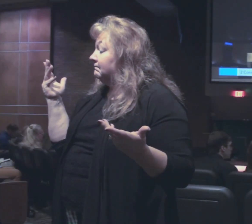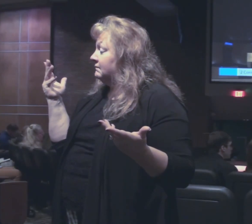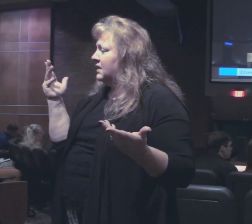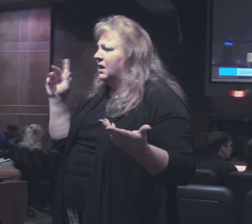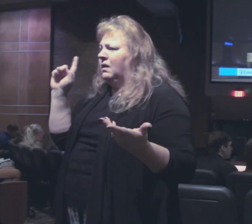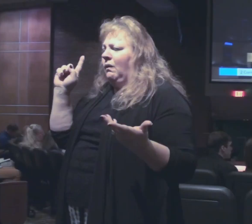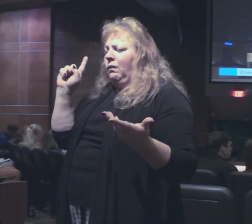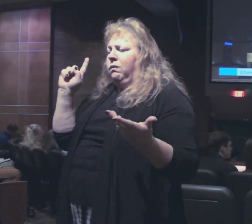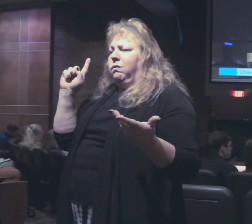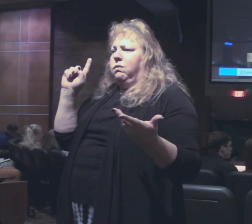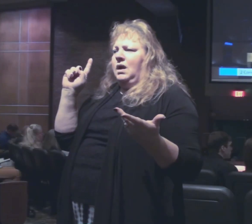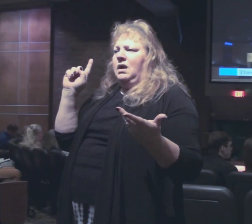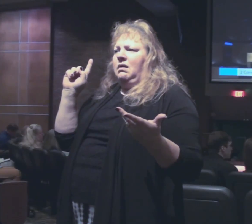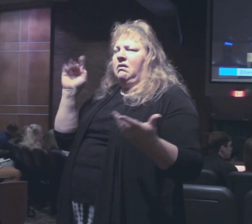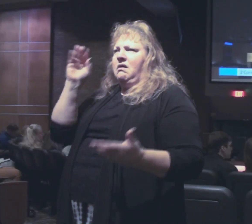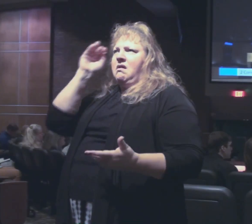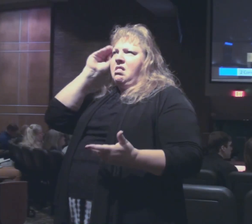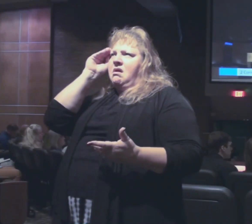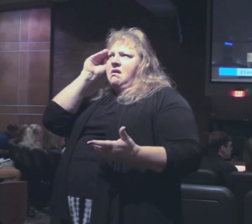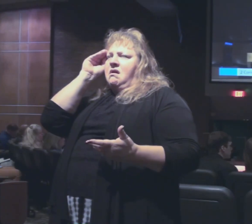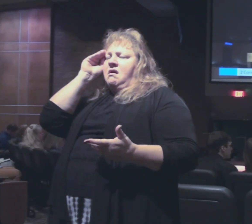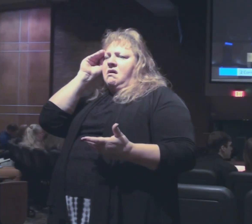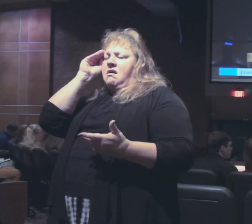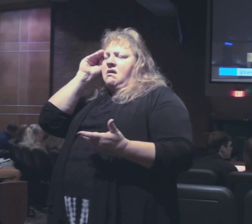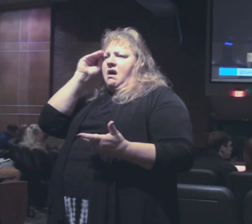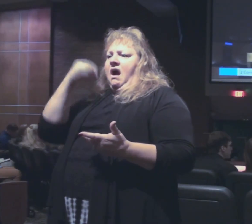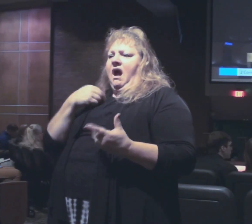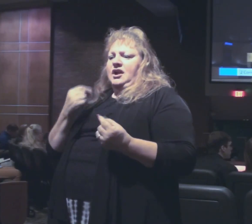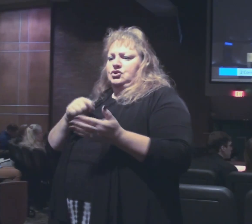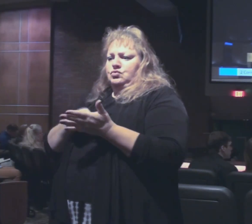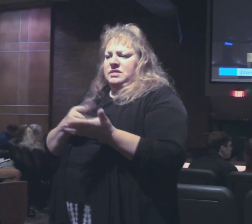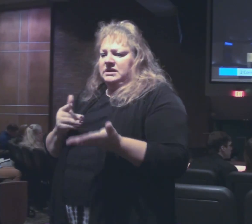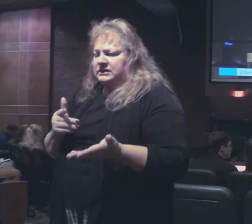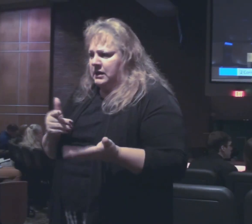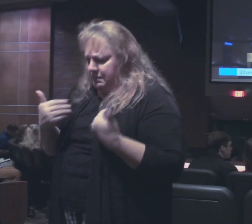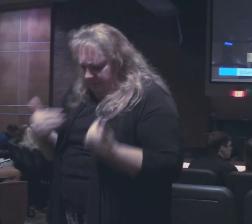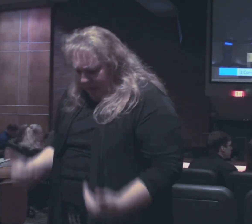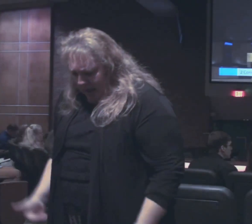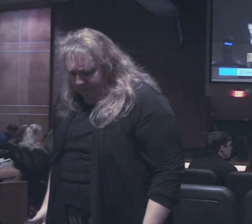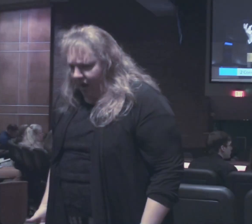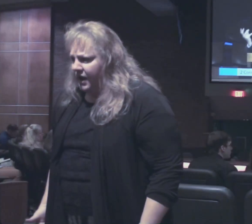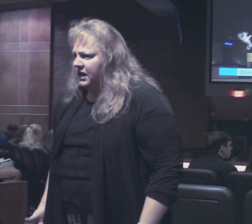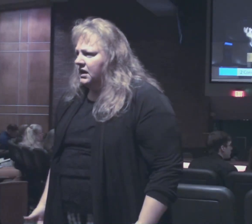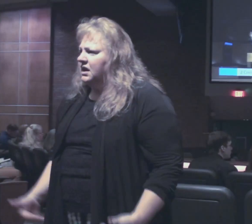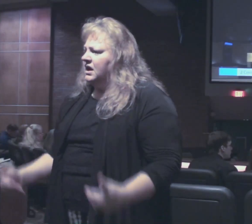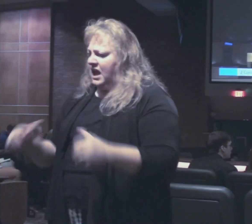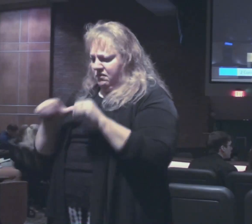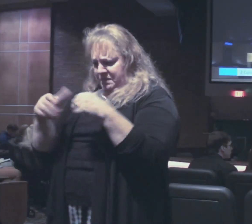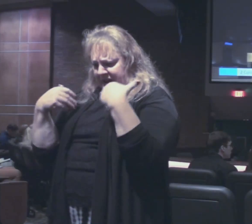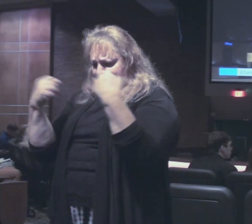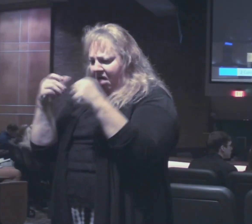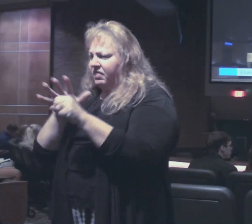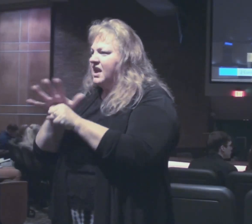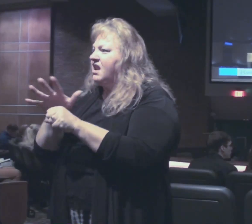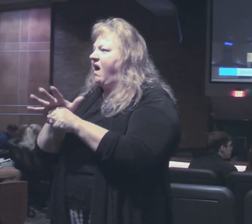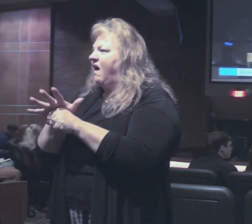where did you get the thinking that enabled you to do this have a body that was healthy enough to